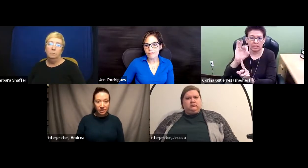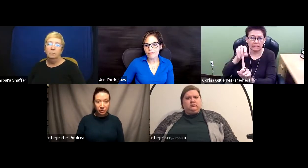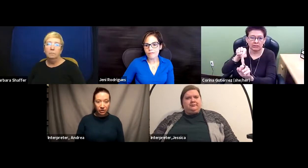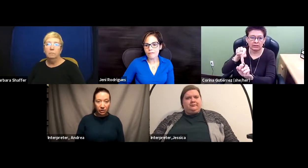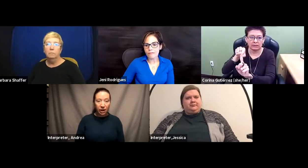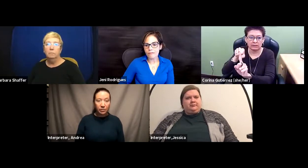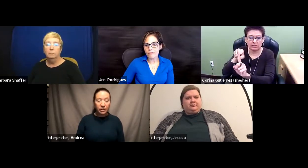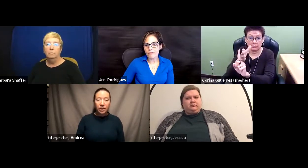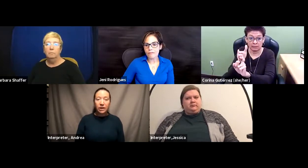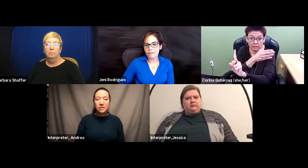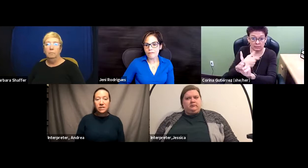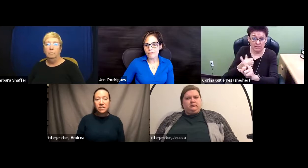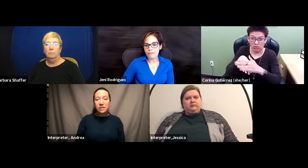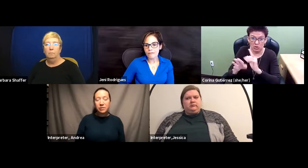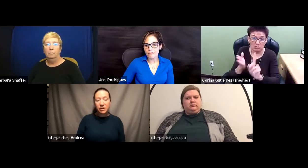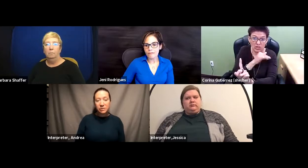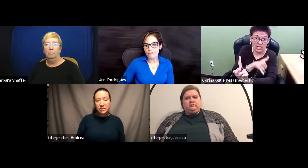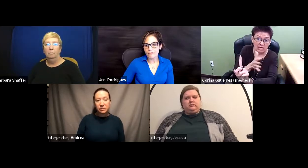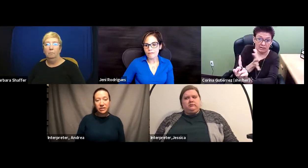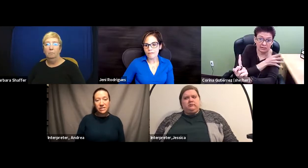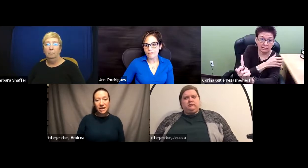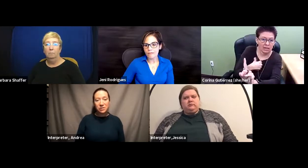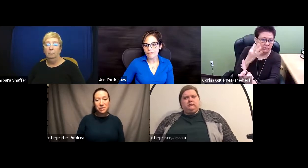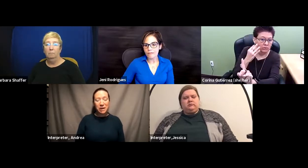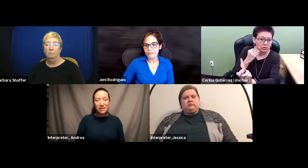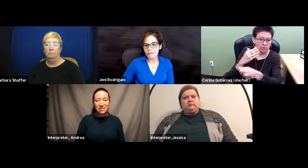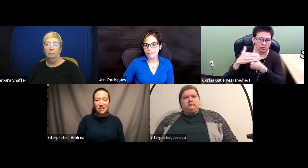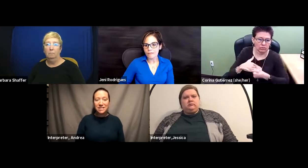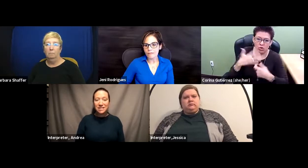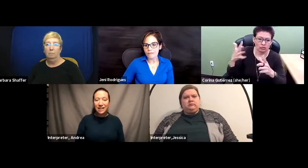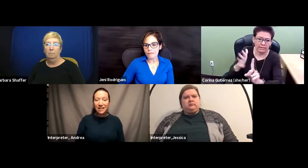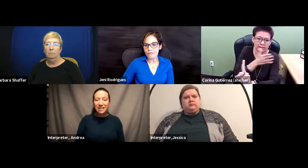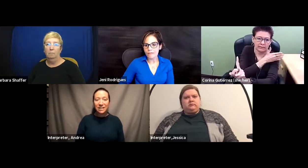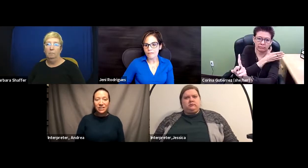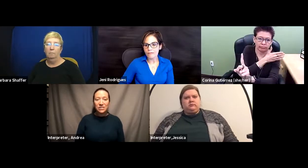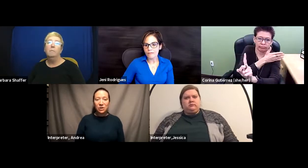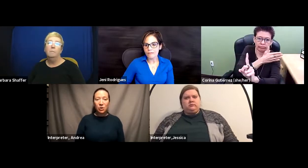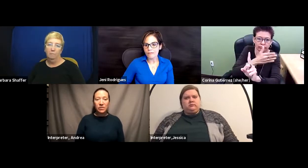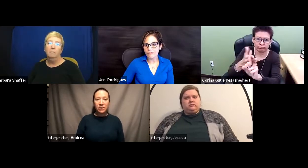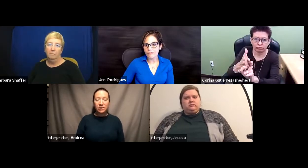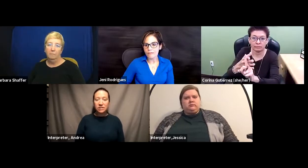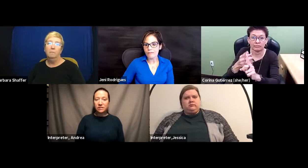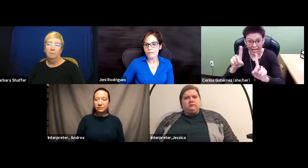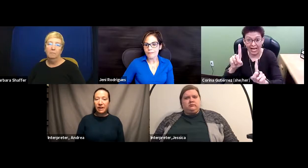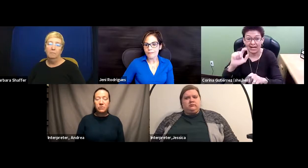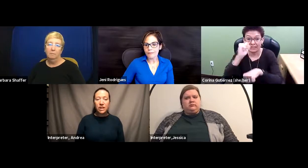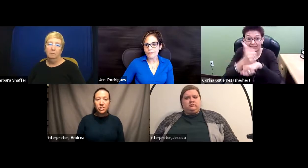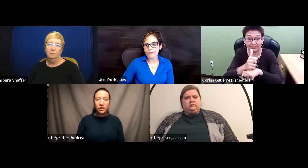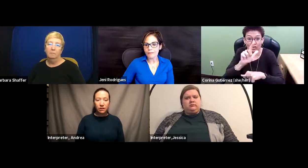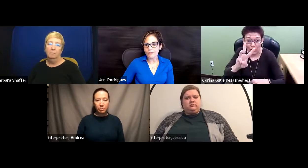as we grow up. And the Americans with Disabilities Act was passed in 1990. So their foundation of